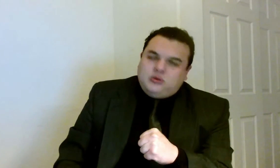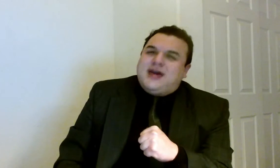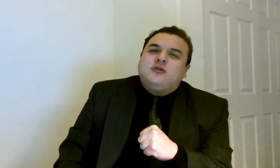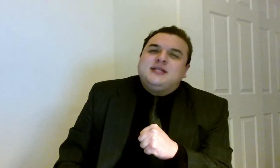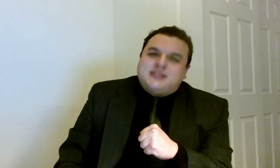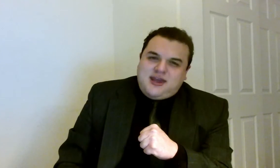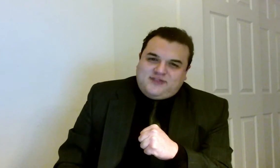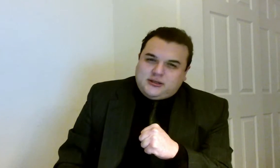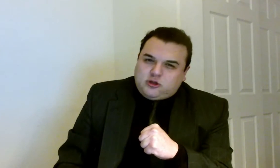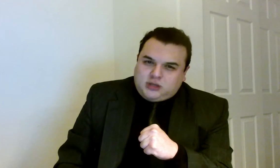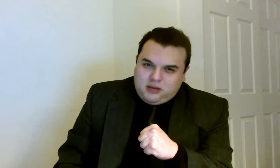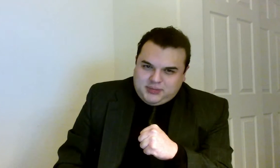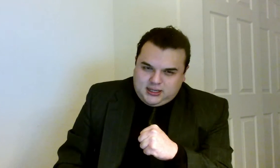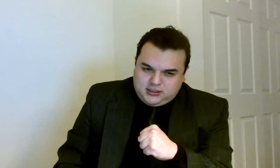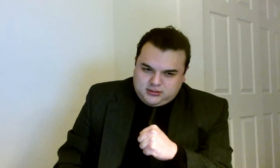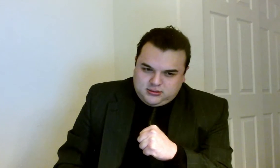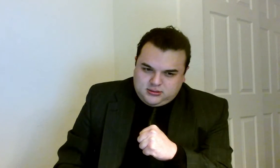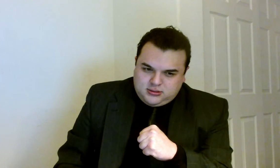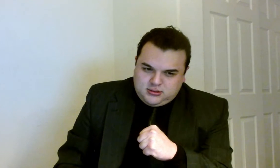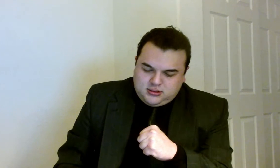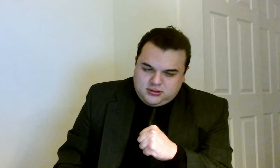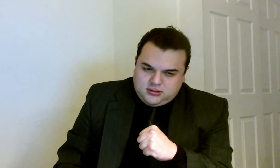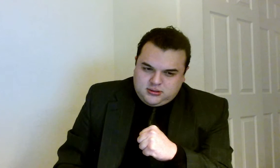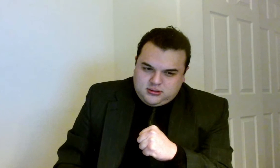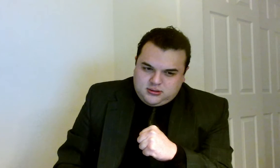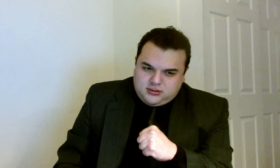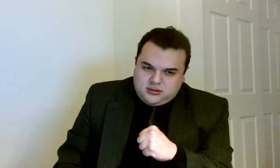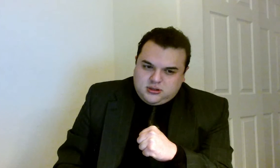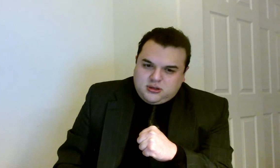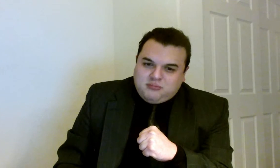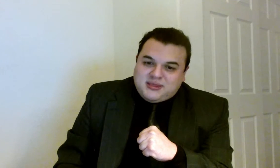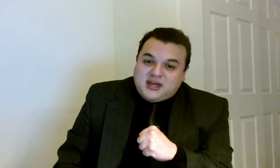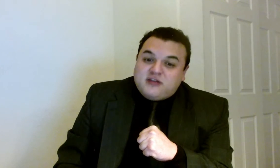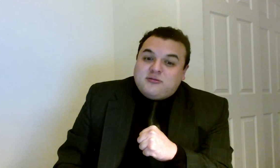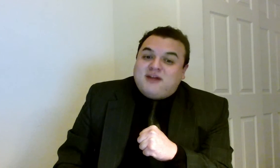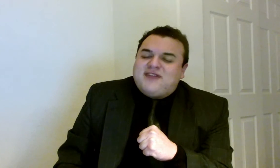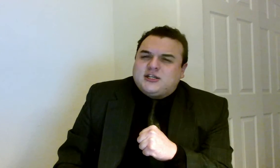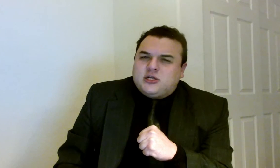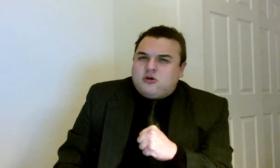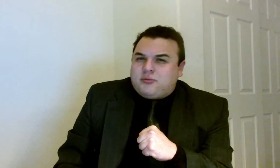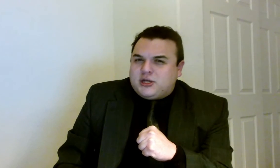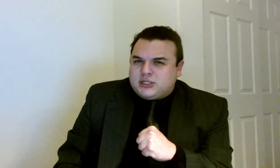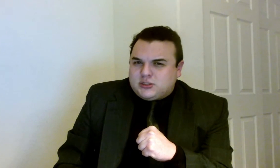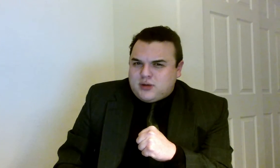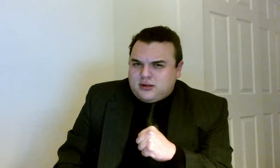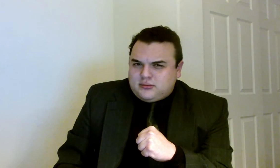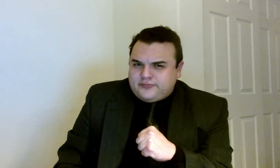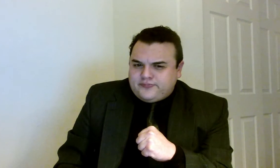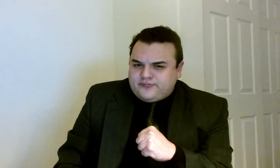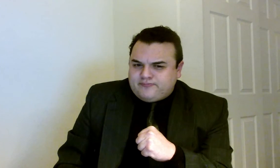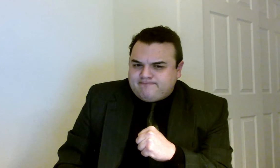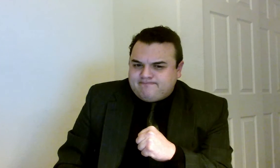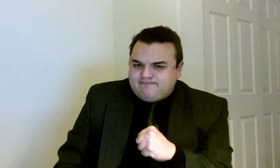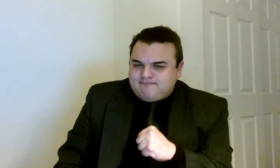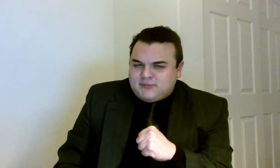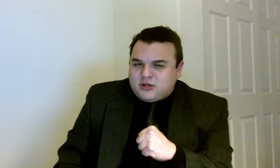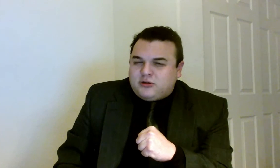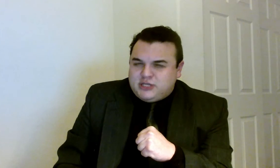will not only save Tildor Company, but that other malefaction corporation as well, called the